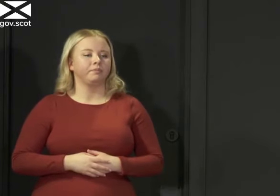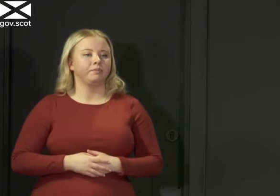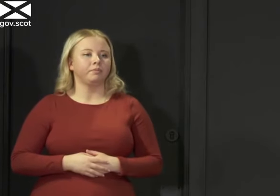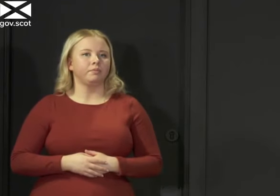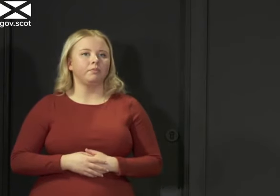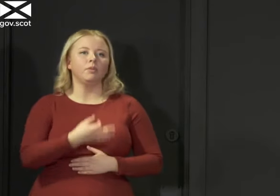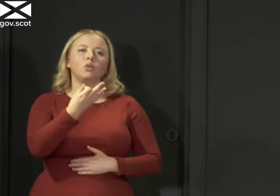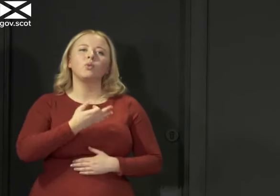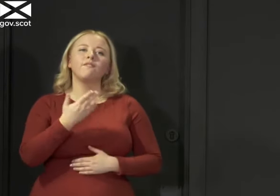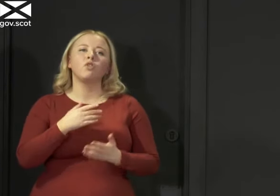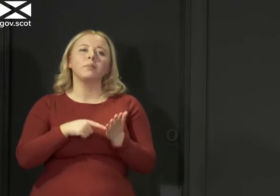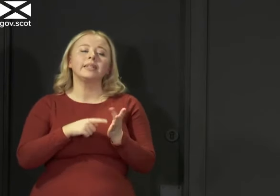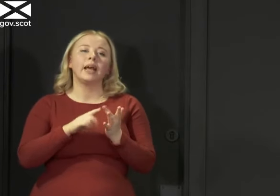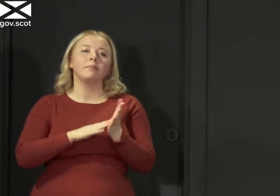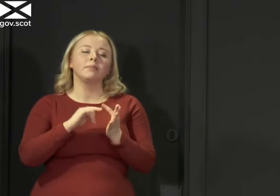Ciarán Andrews from The Times.